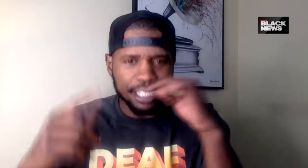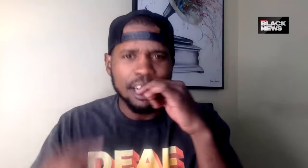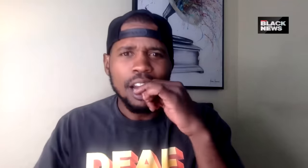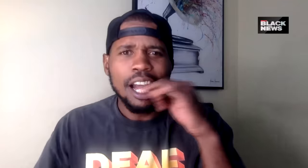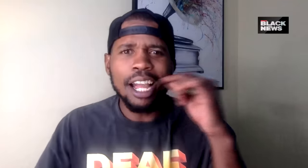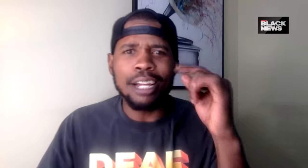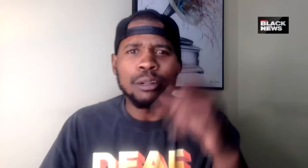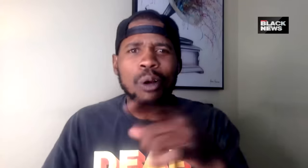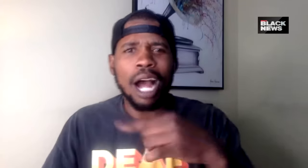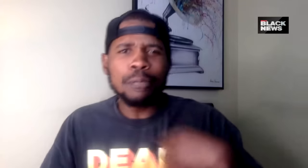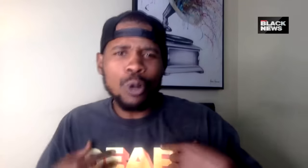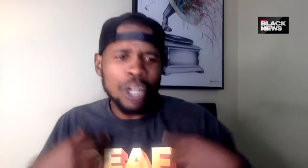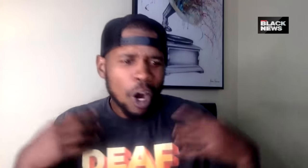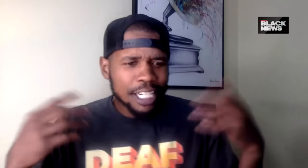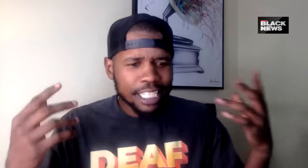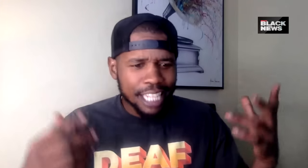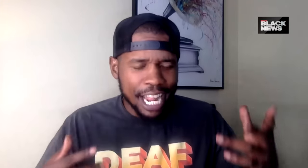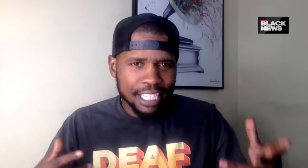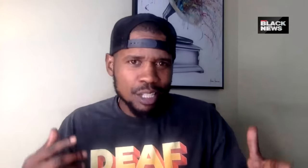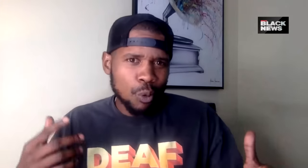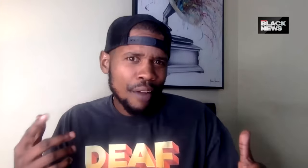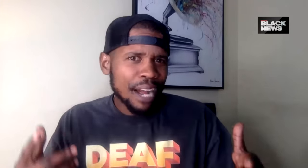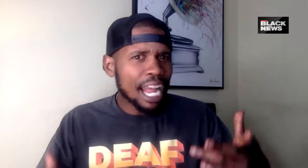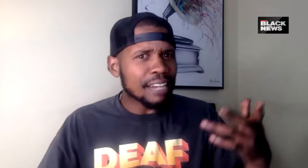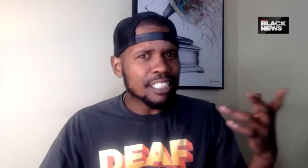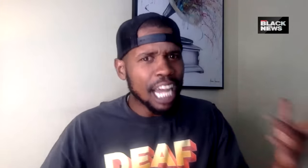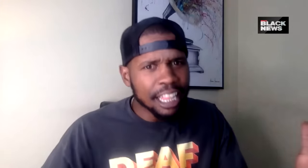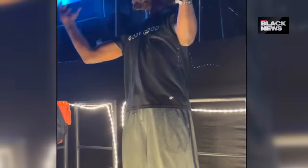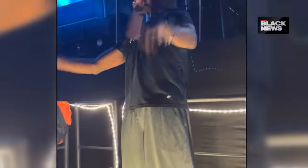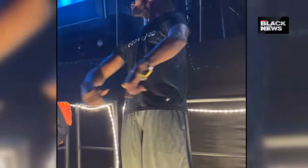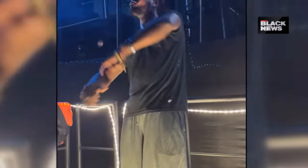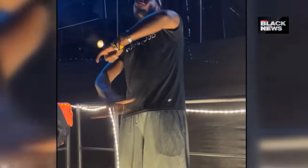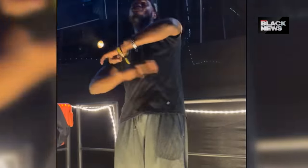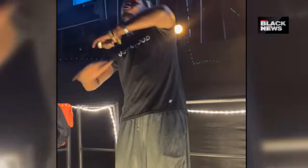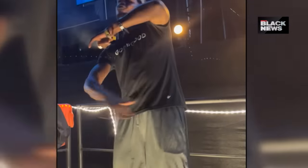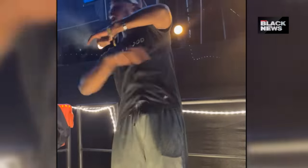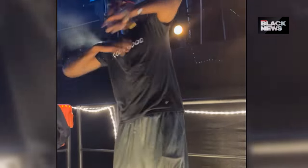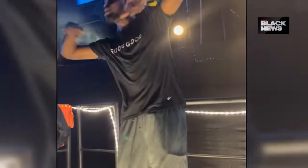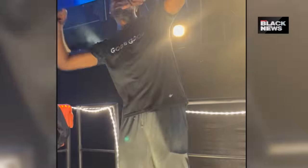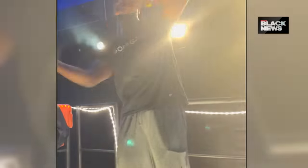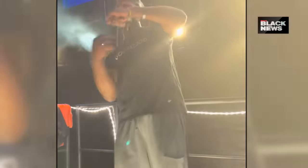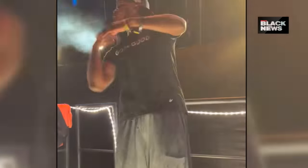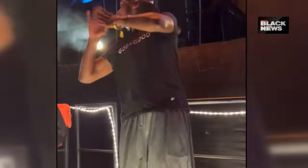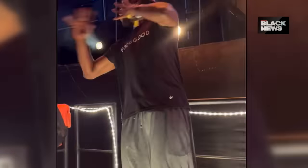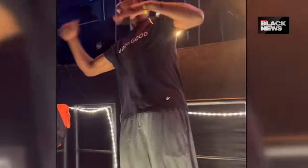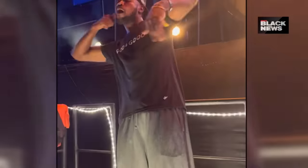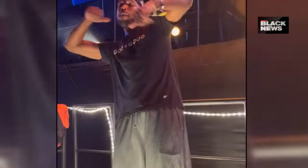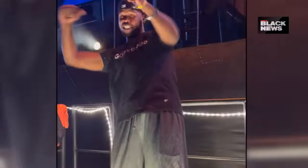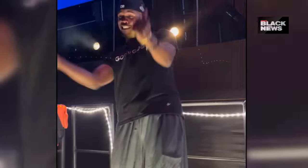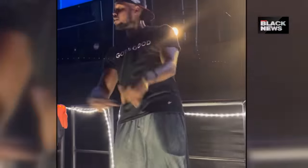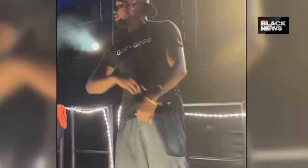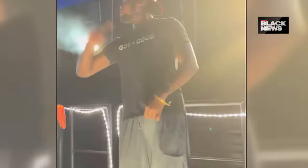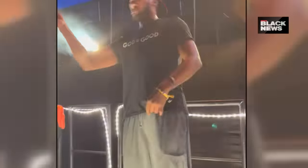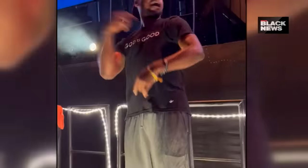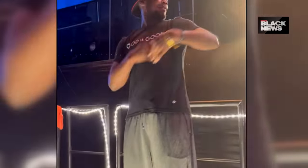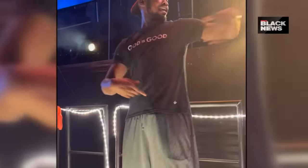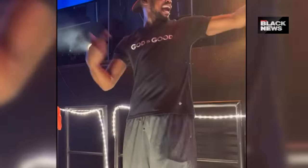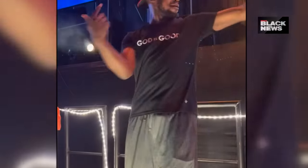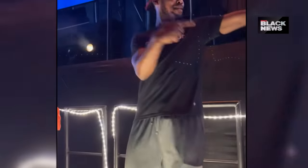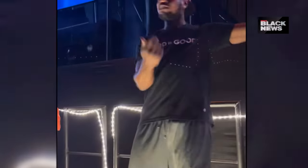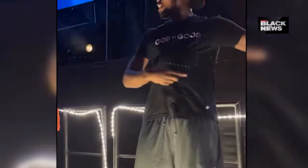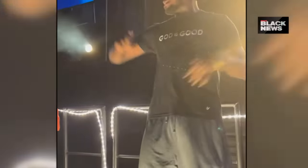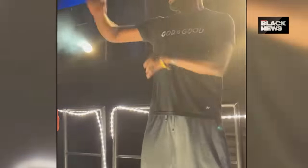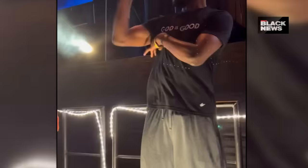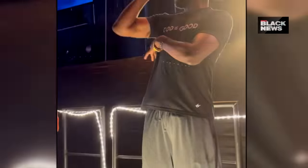start thinking, hey, I'm doing all these dances. What if I have sign language with this dance? I got all these background people. What if I